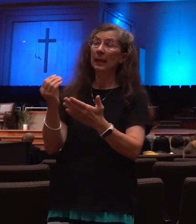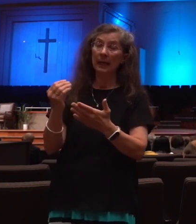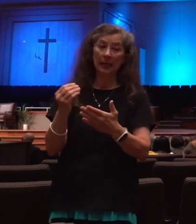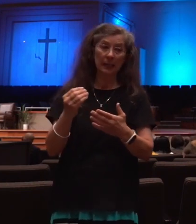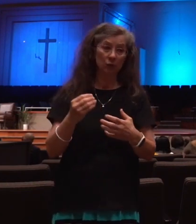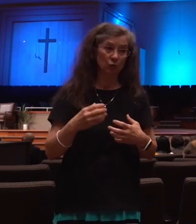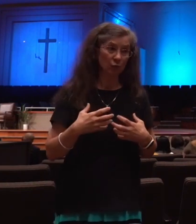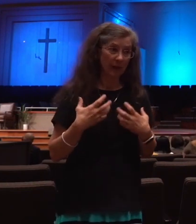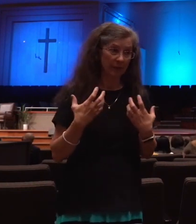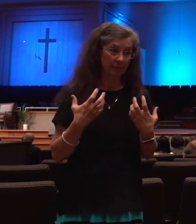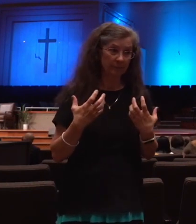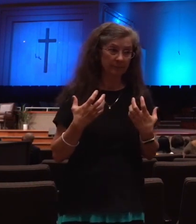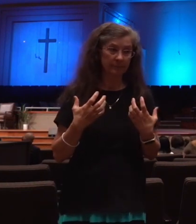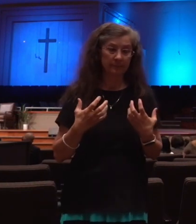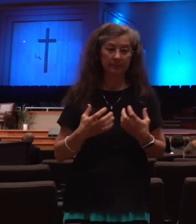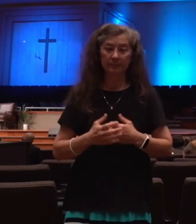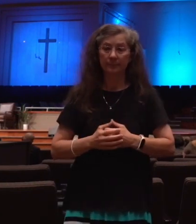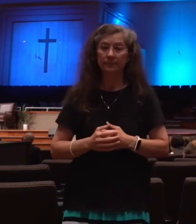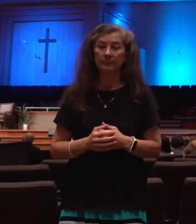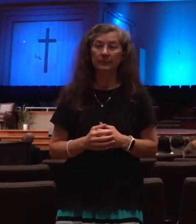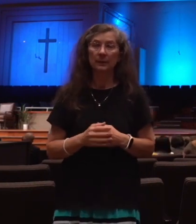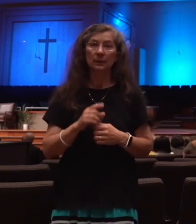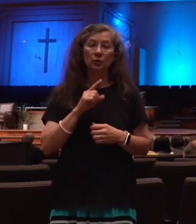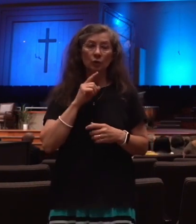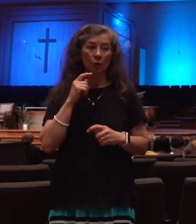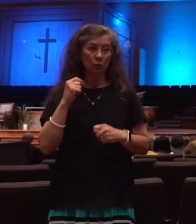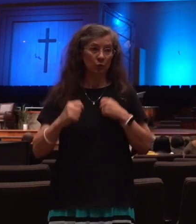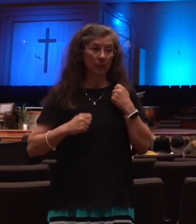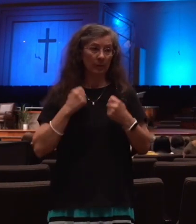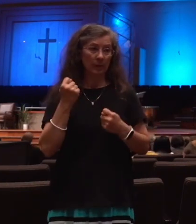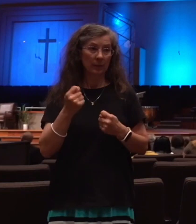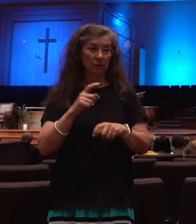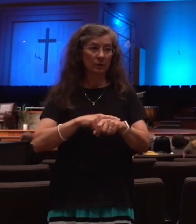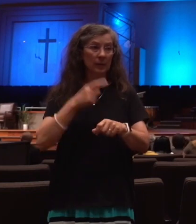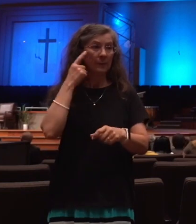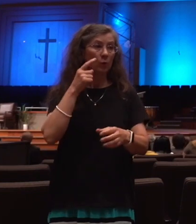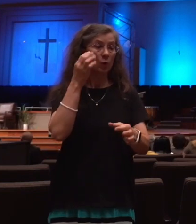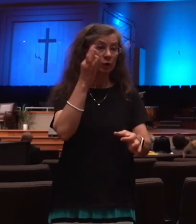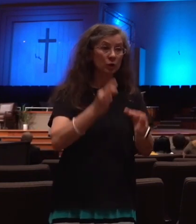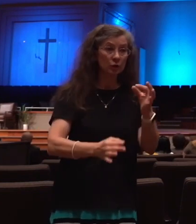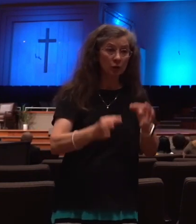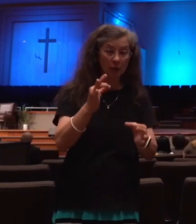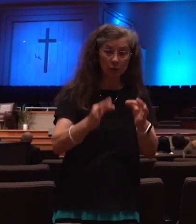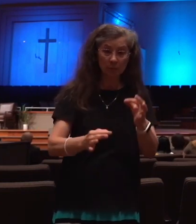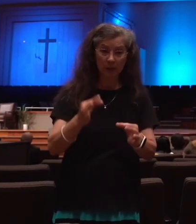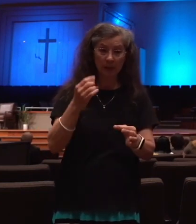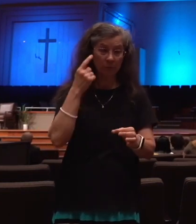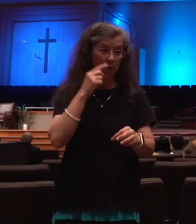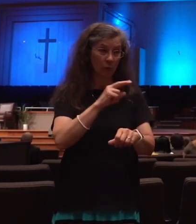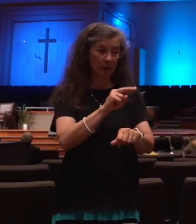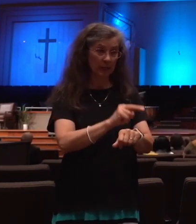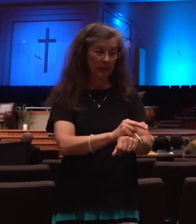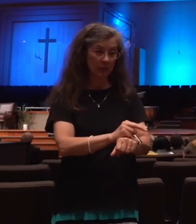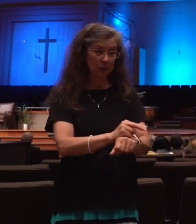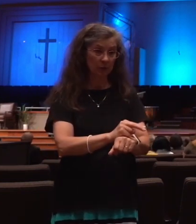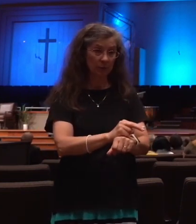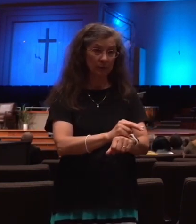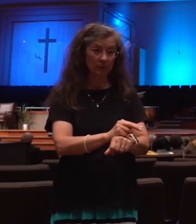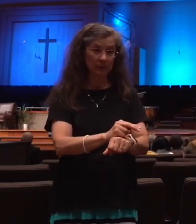So it will be a time of judgment on these nations. It will be, number one, a retribution to the